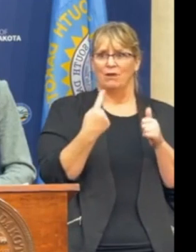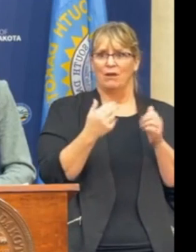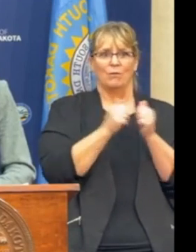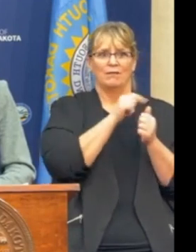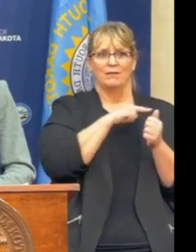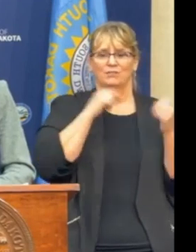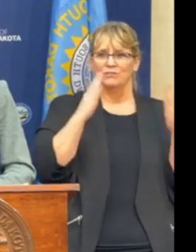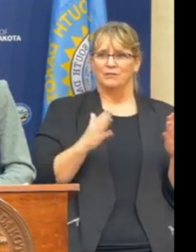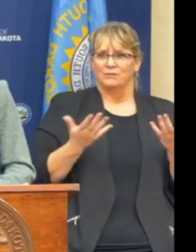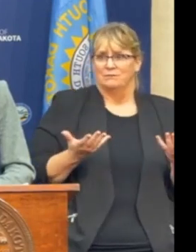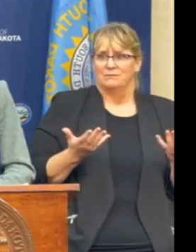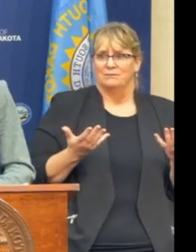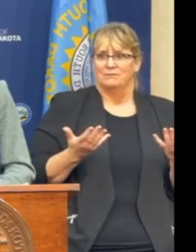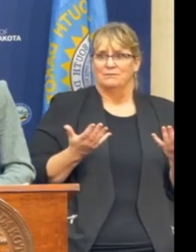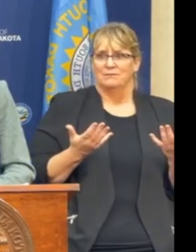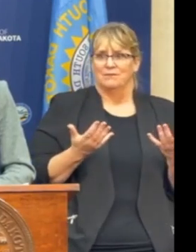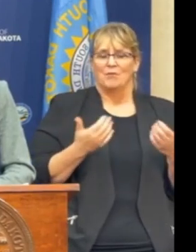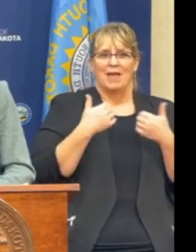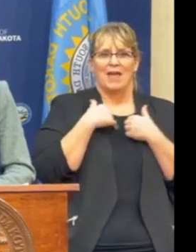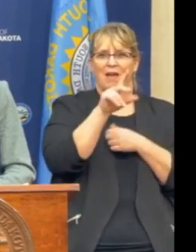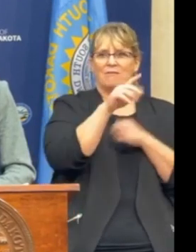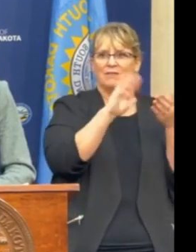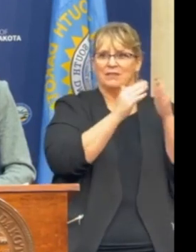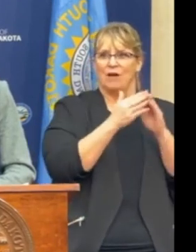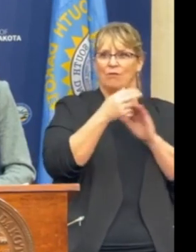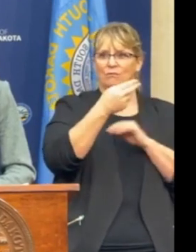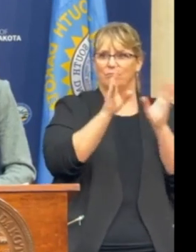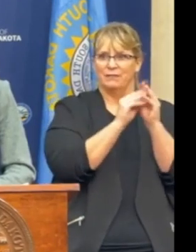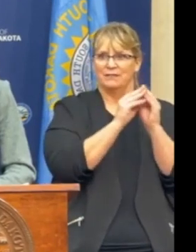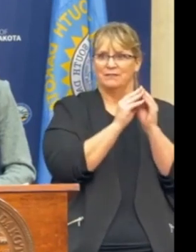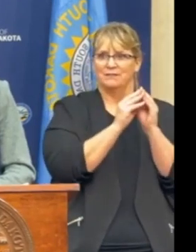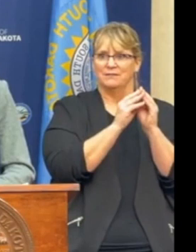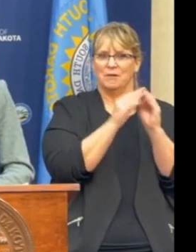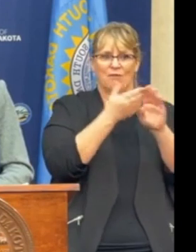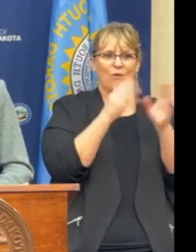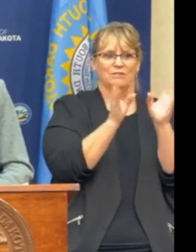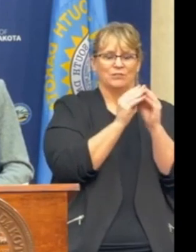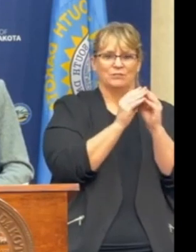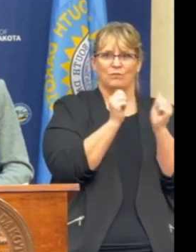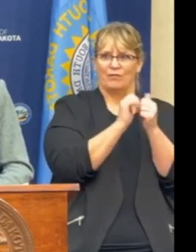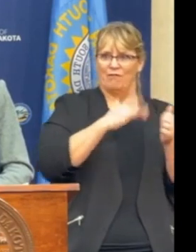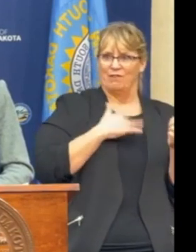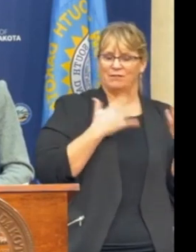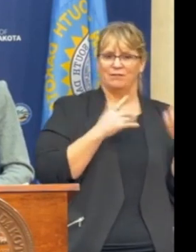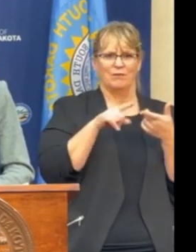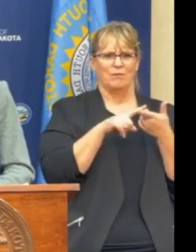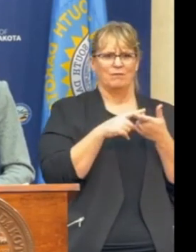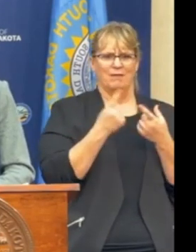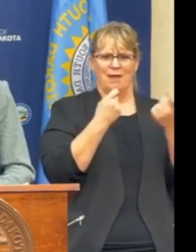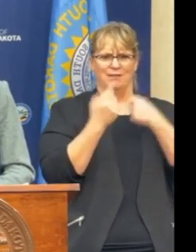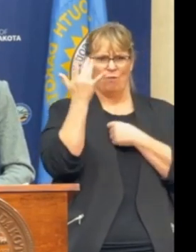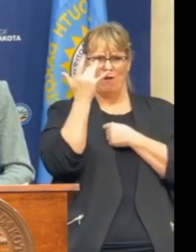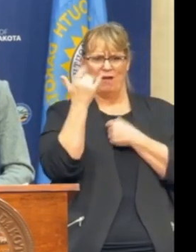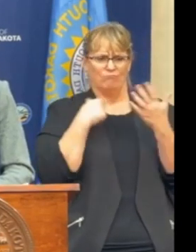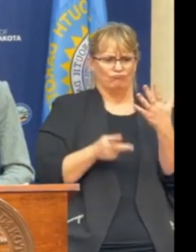legislators we held telephone town halls for months previous to session getting their thoughts and feelings. When they asked why we prioritize